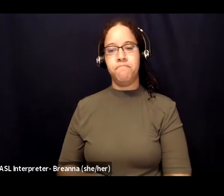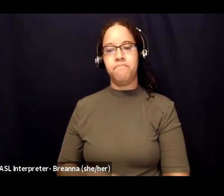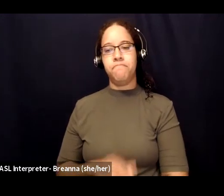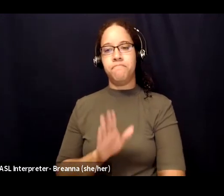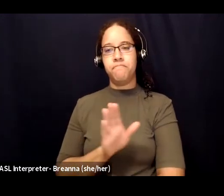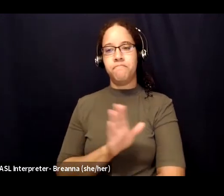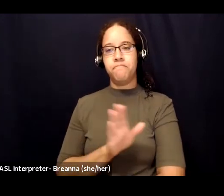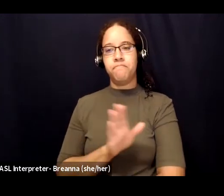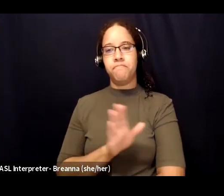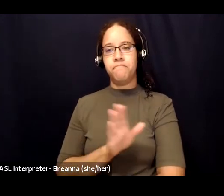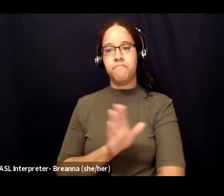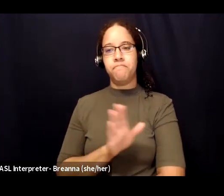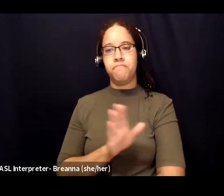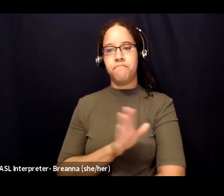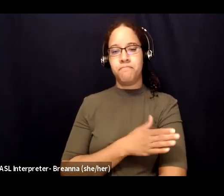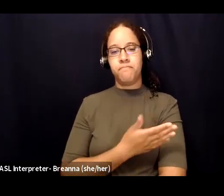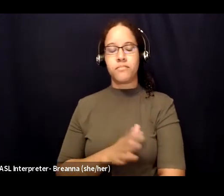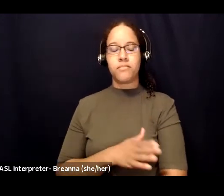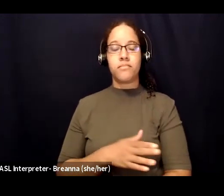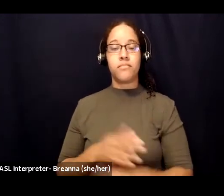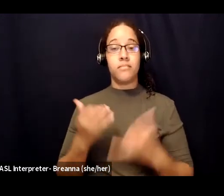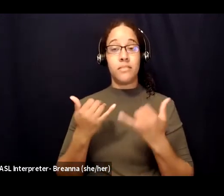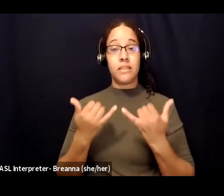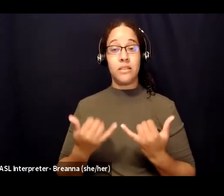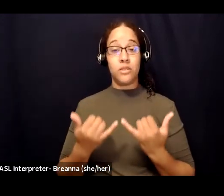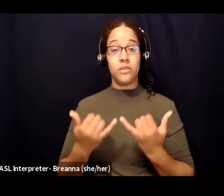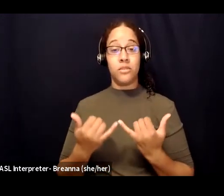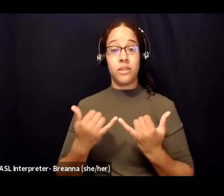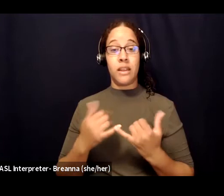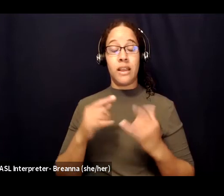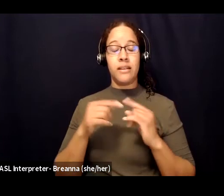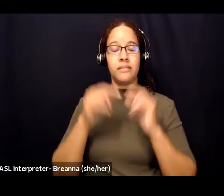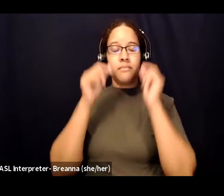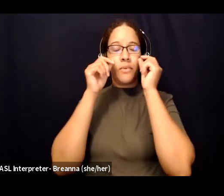Today on Live Awake. Loving and listening to yourself.